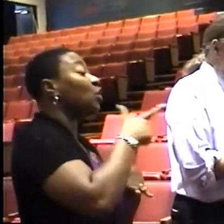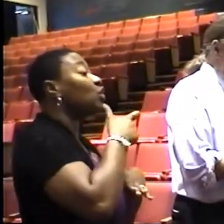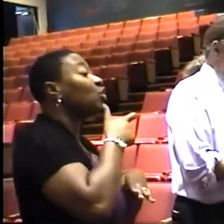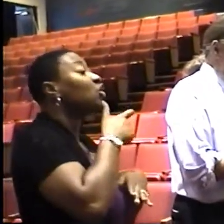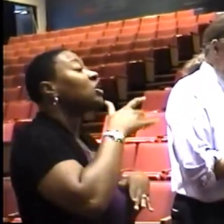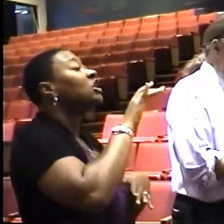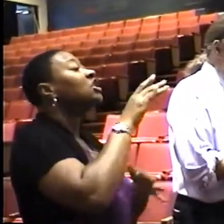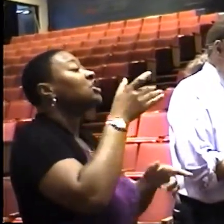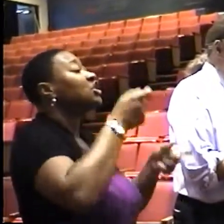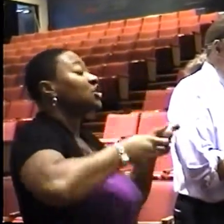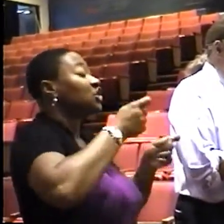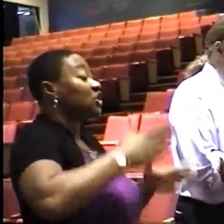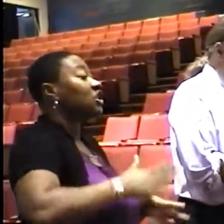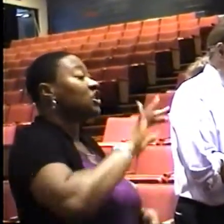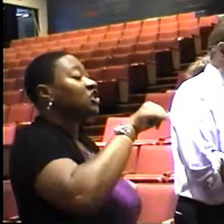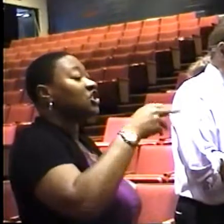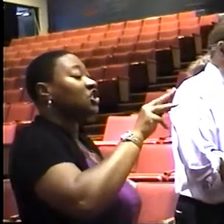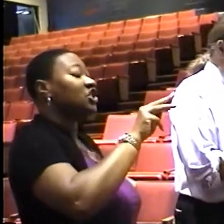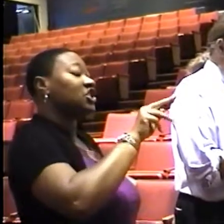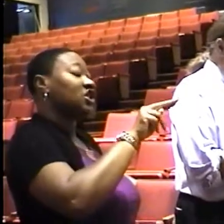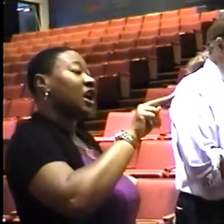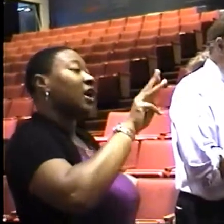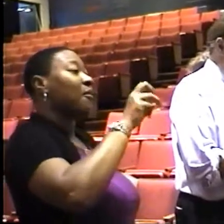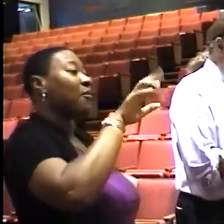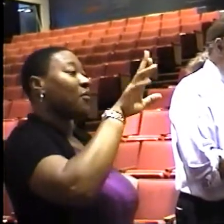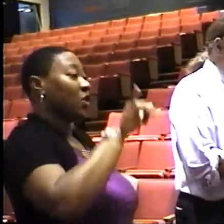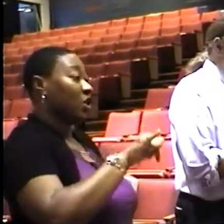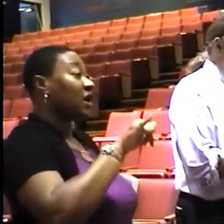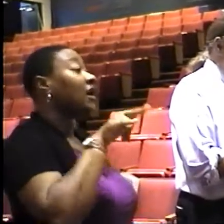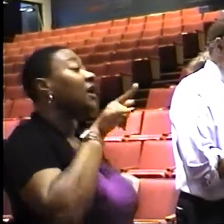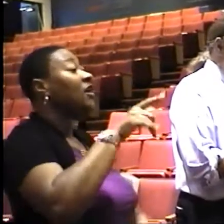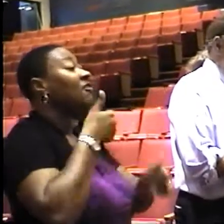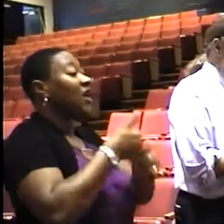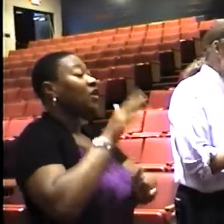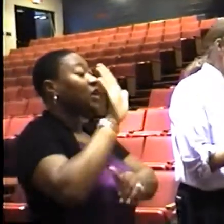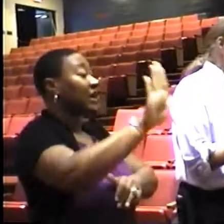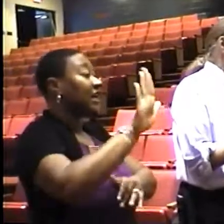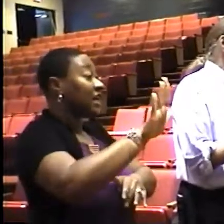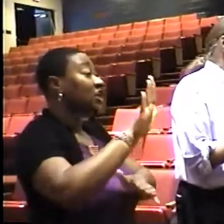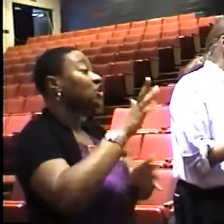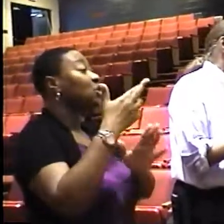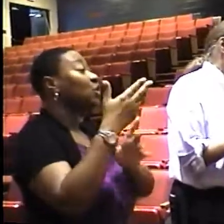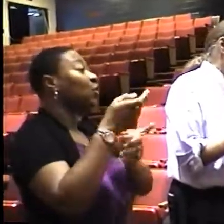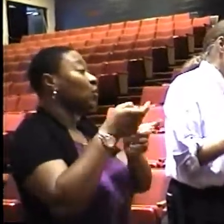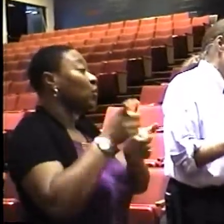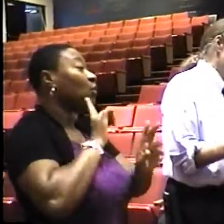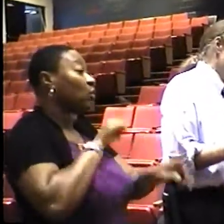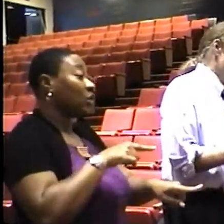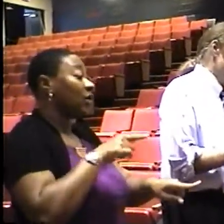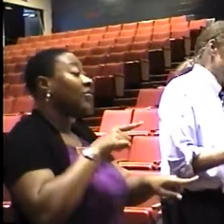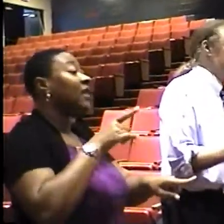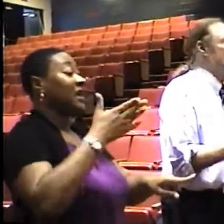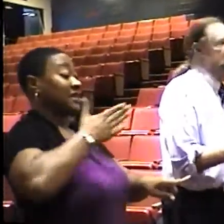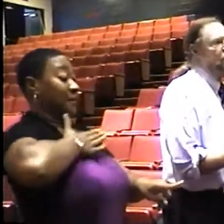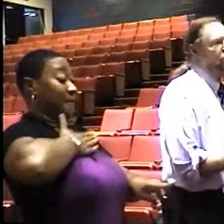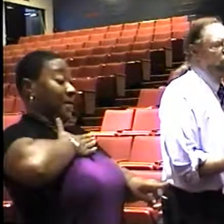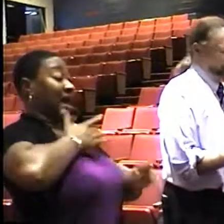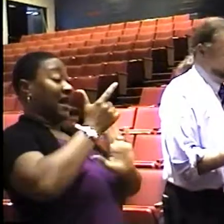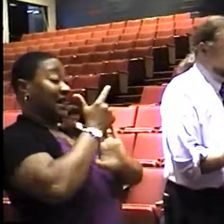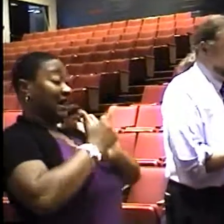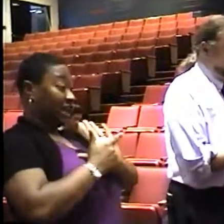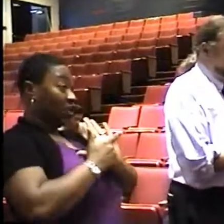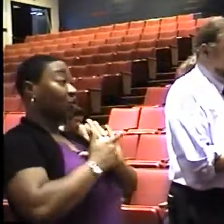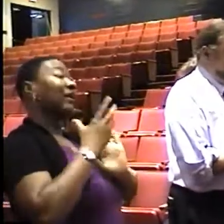Murphy for his review and approval. In compliance with the Honorable John Murphy's ruling, it must now remain my legal, uh, well as